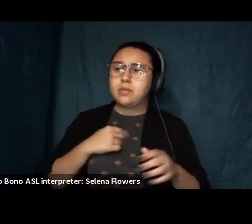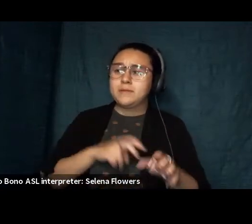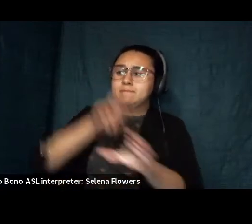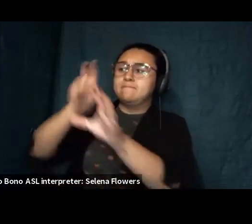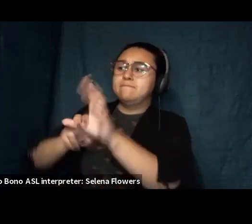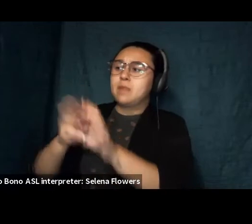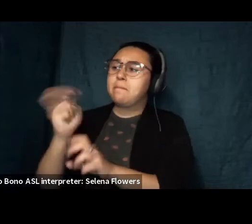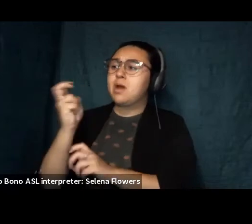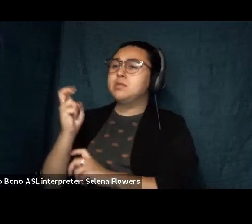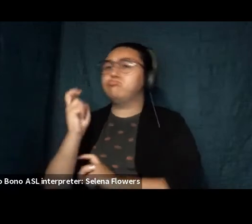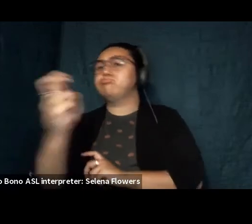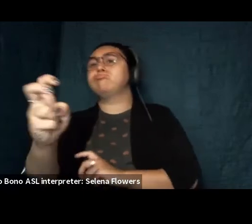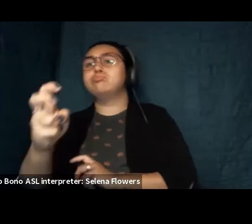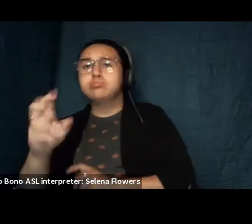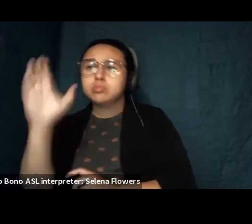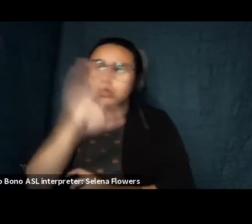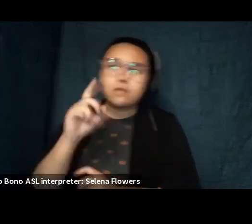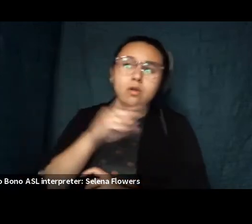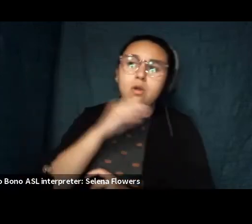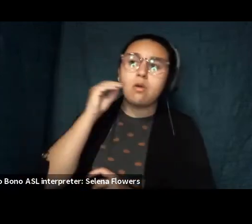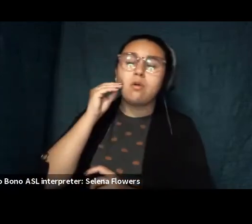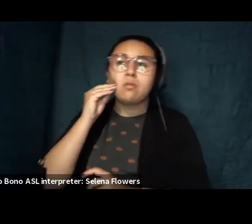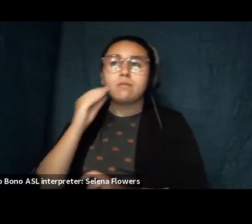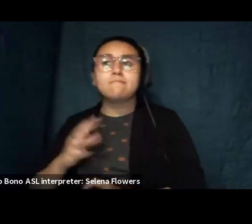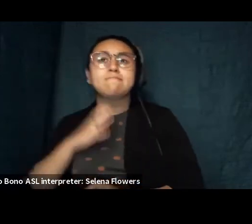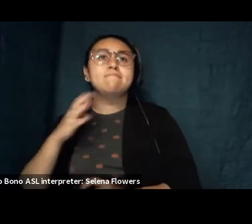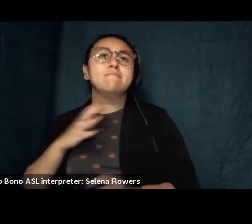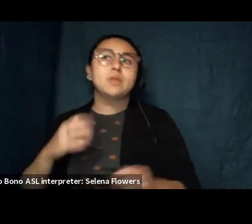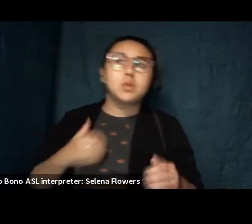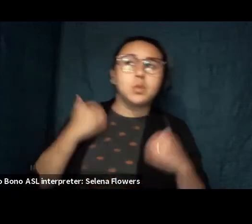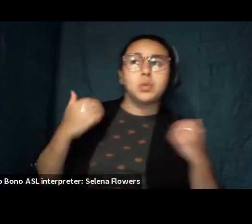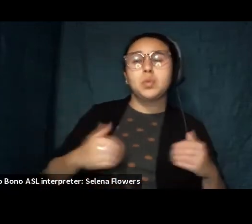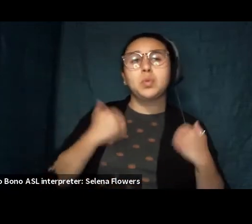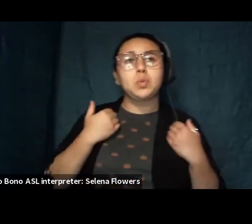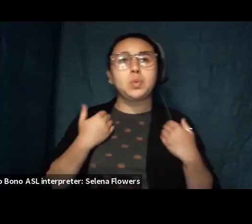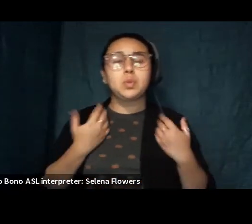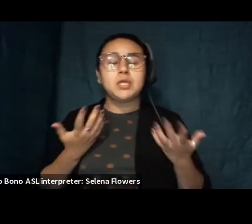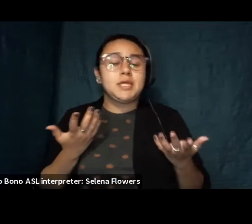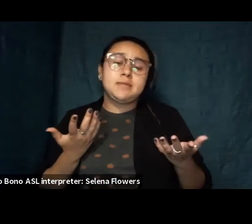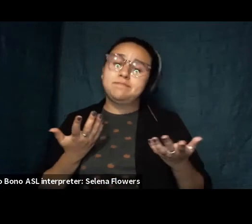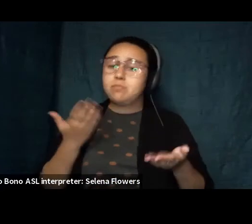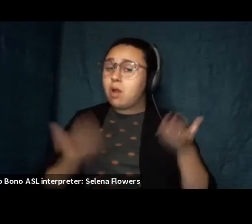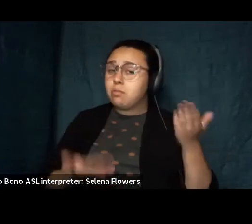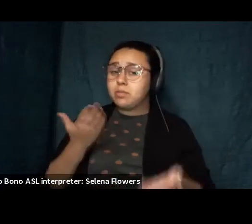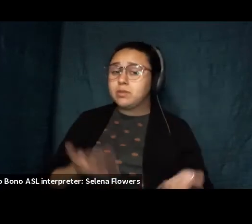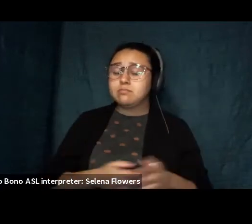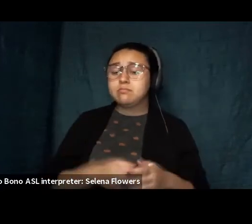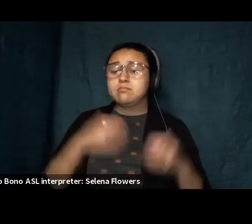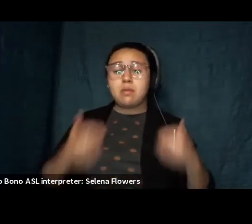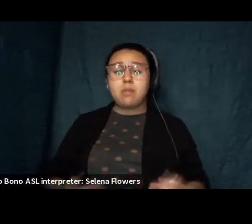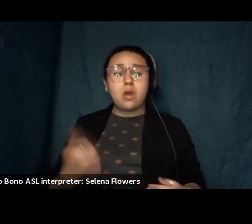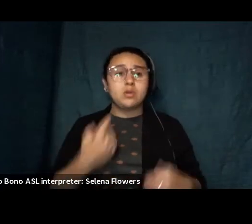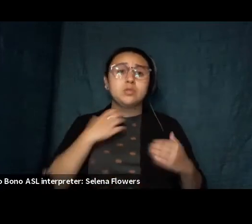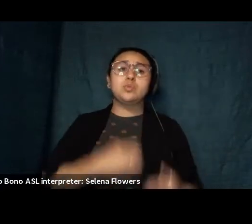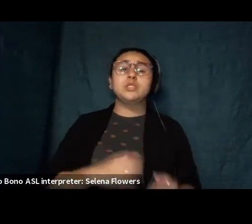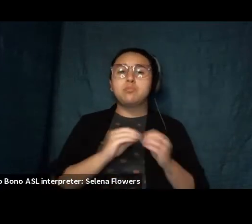city looking for home or glamour or you i wouldn't rule it out my body's always wished it were